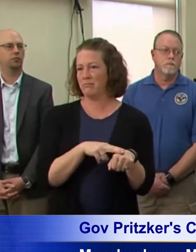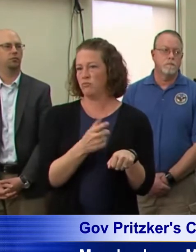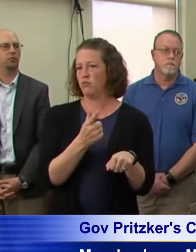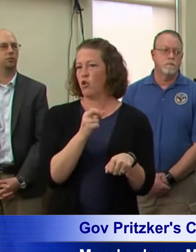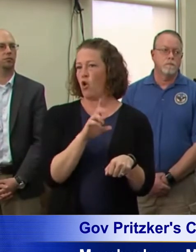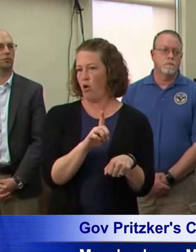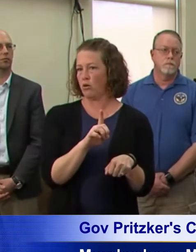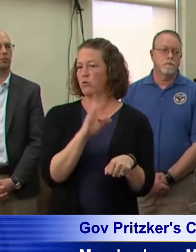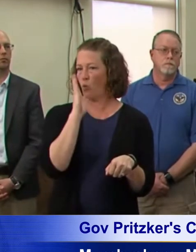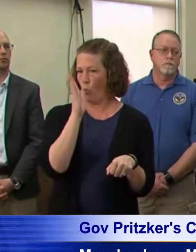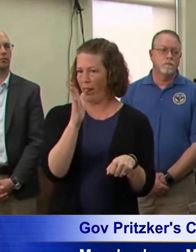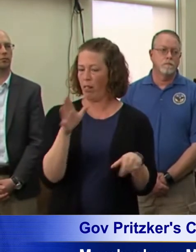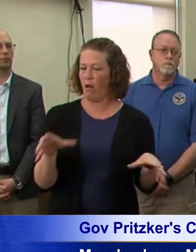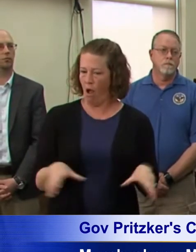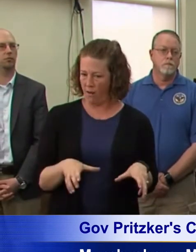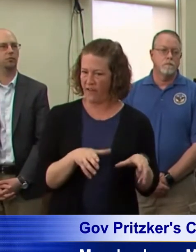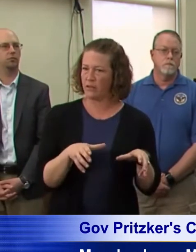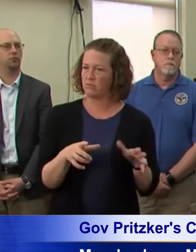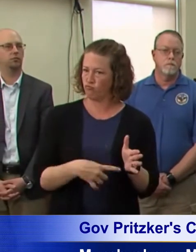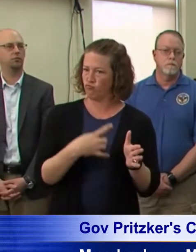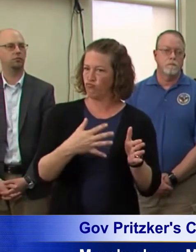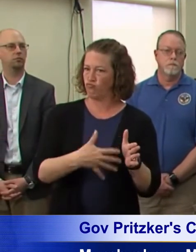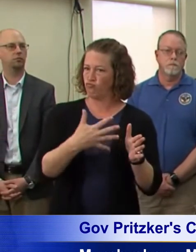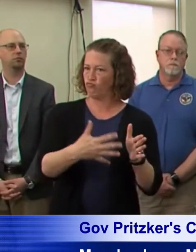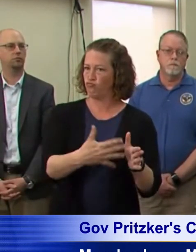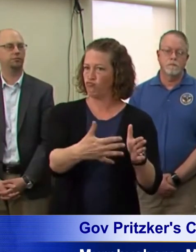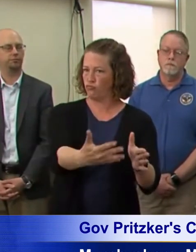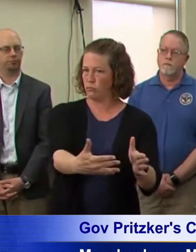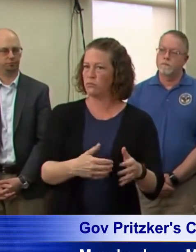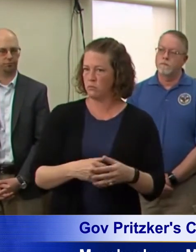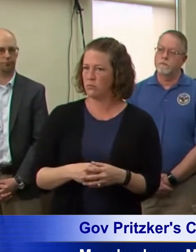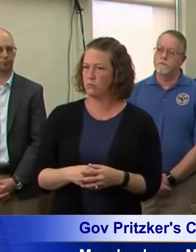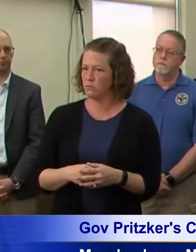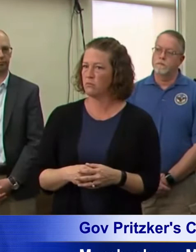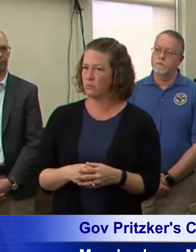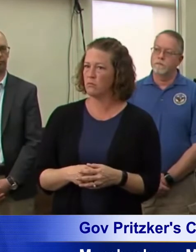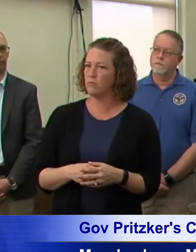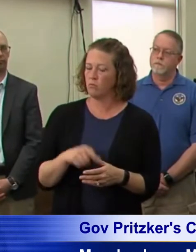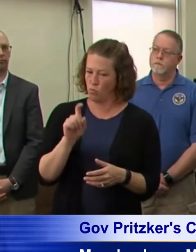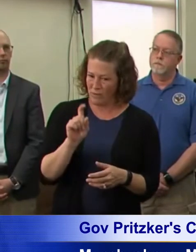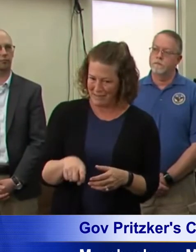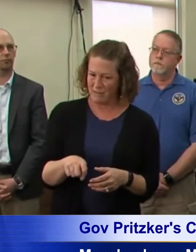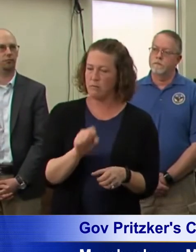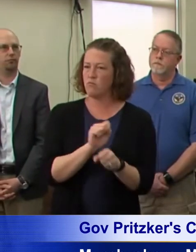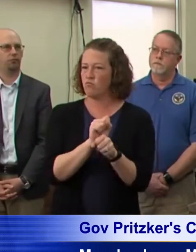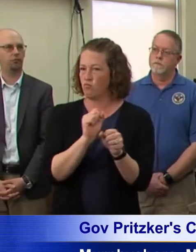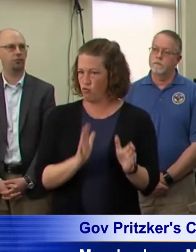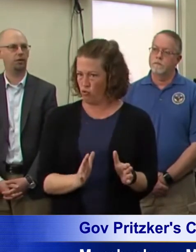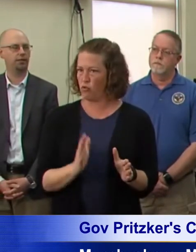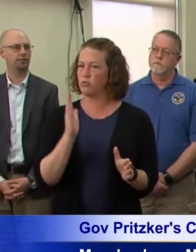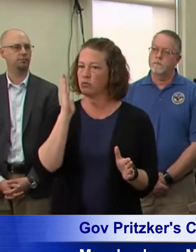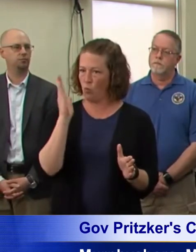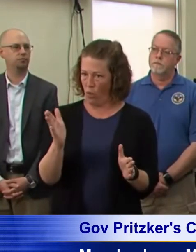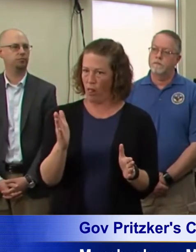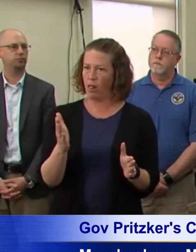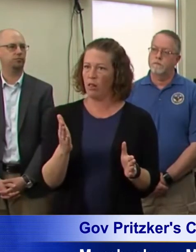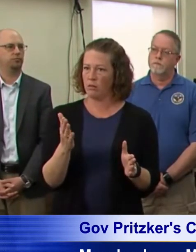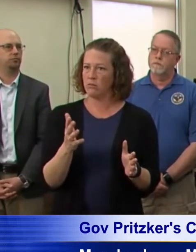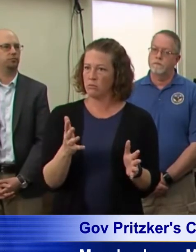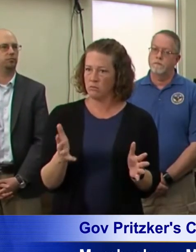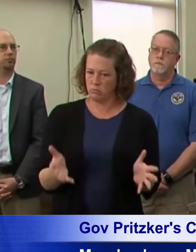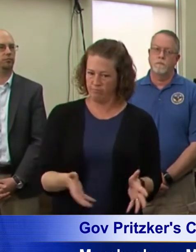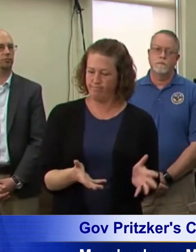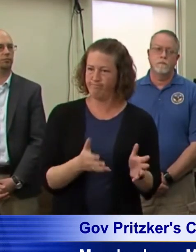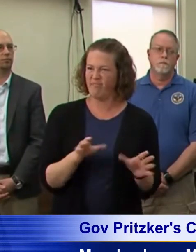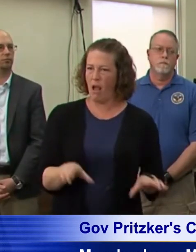you'll be seeing that over time, there's no doubt. We need more manpower for a variety of functions. I think I may have mentioned at a previous